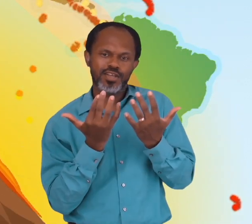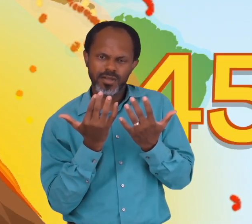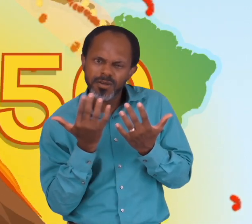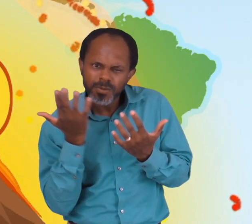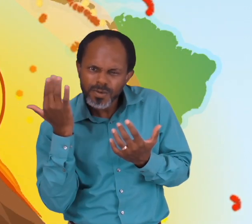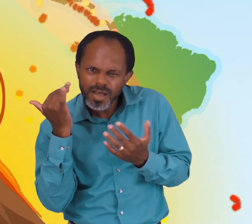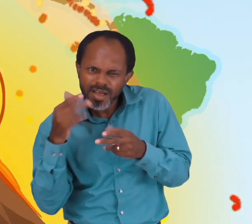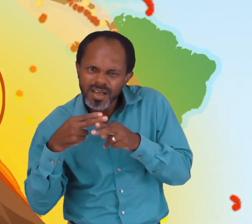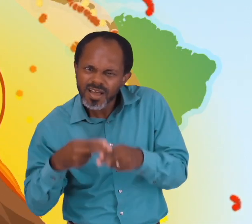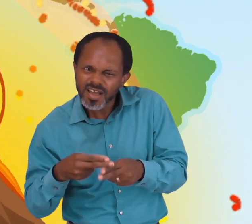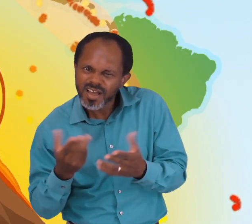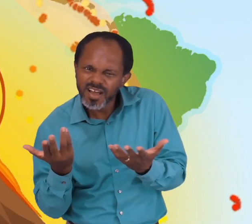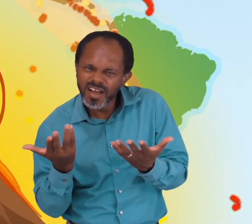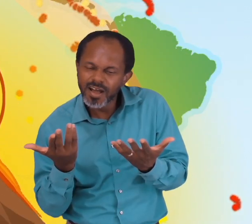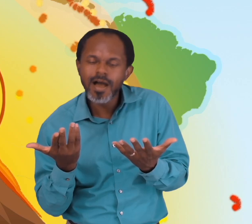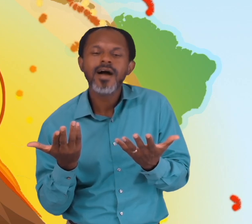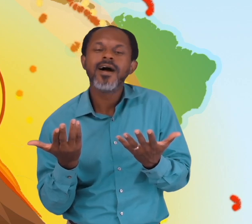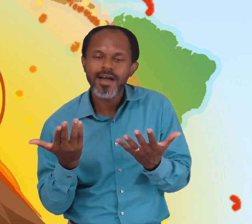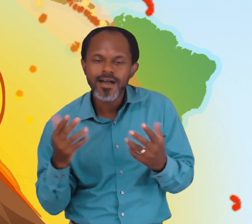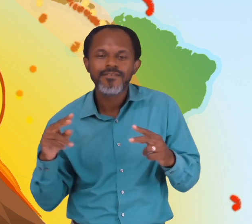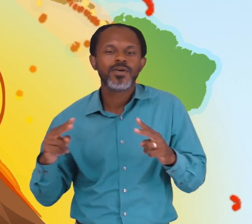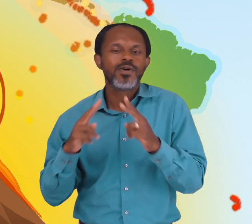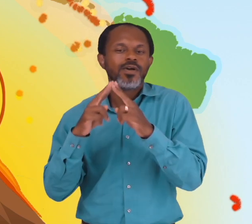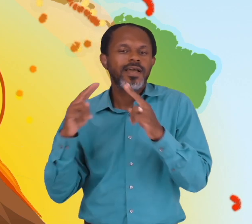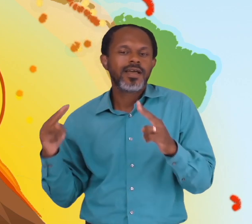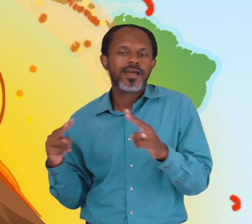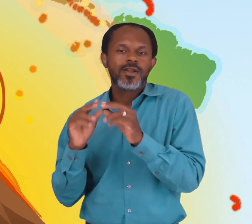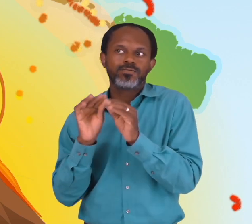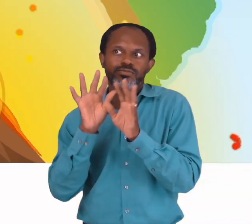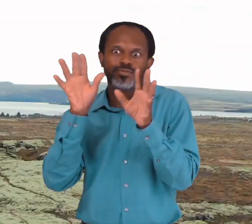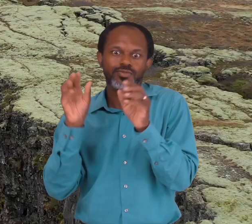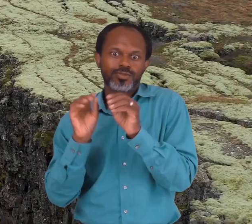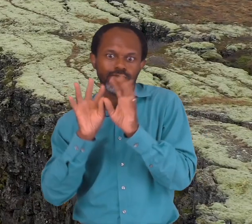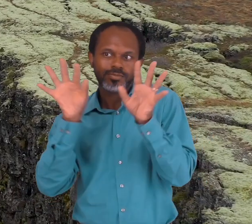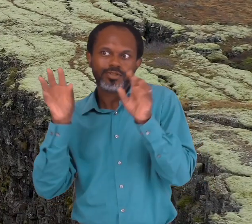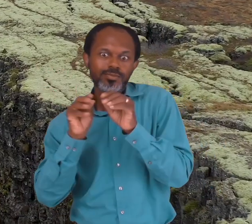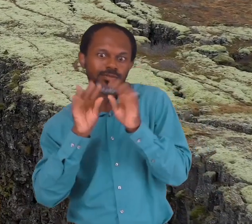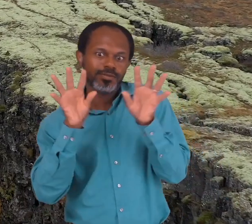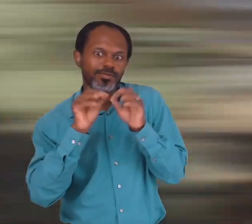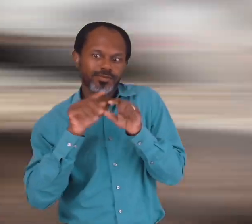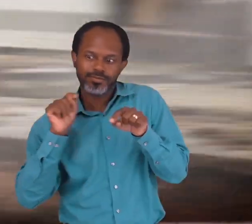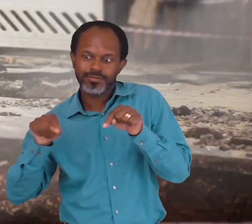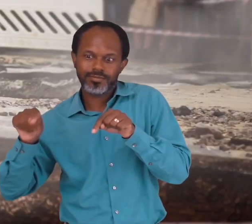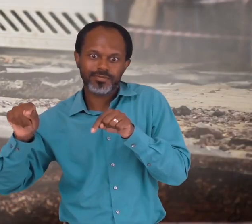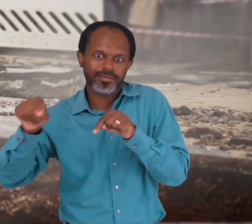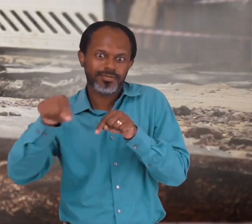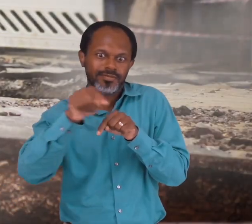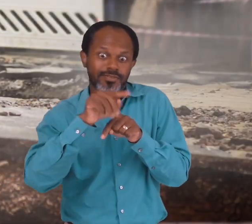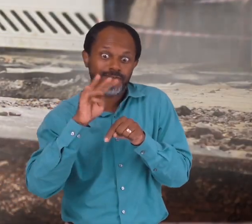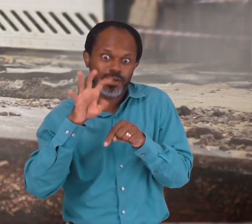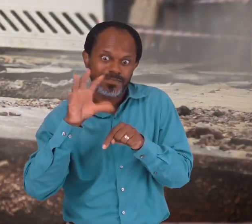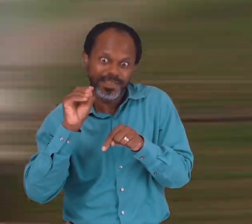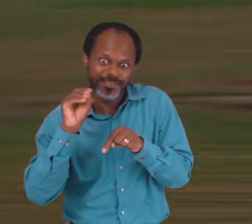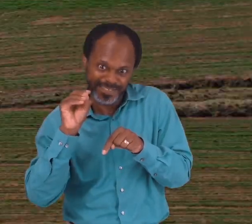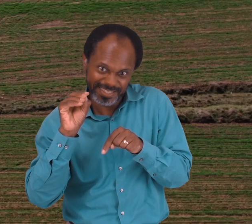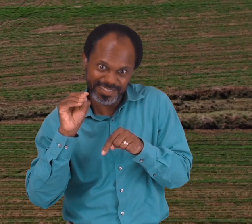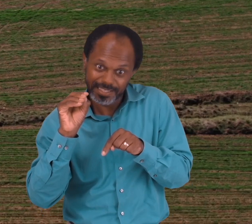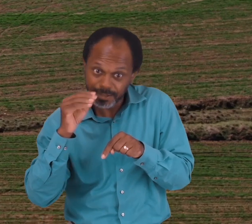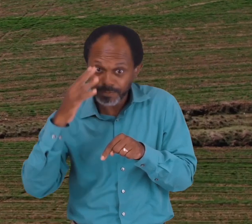more than 450. Earthquakes can be powerful enough to change